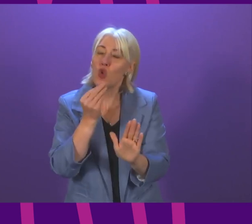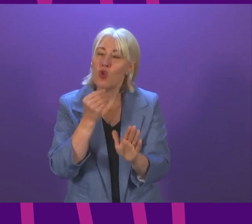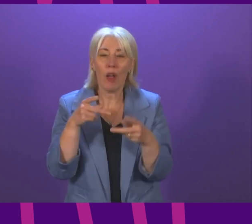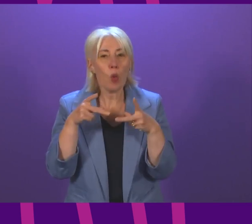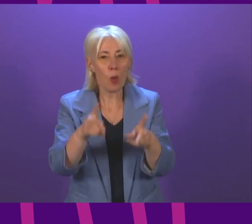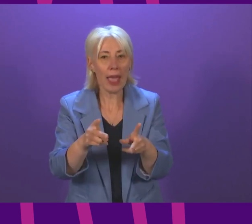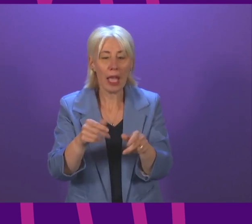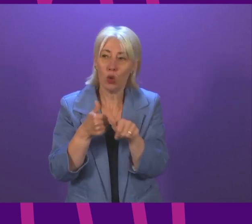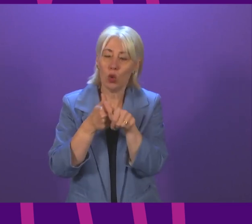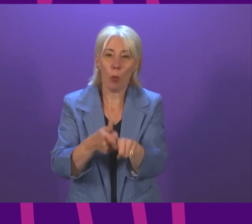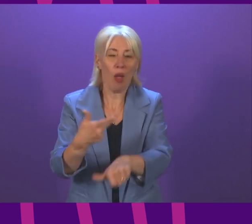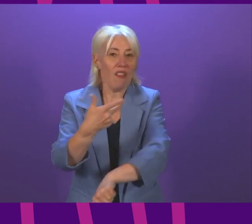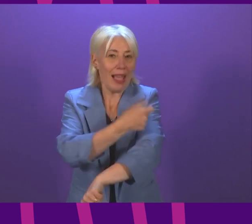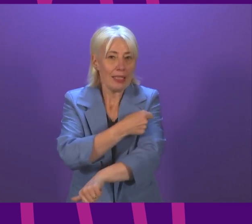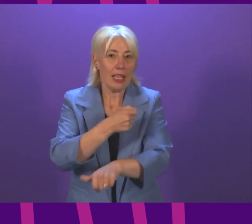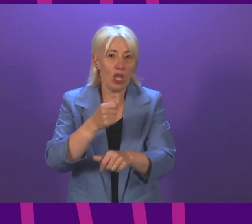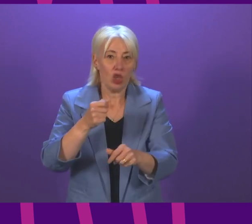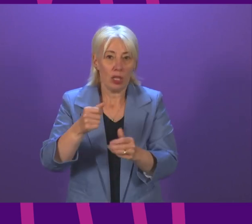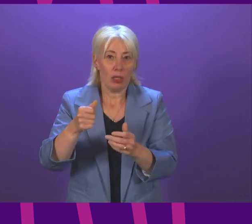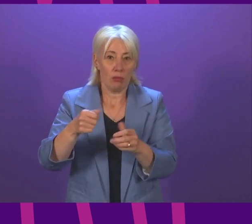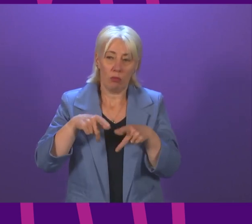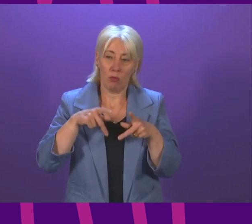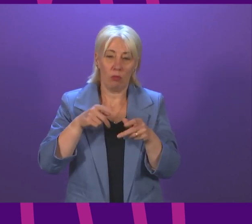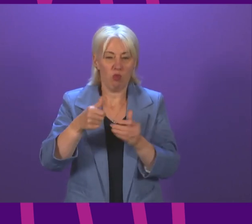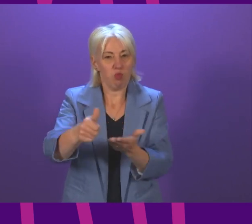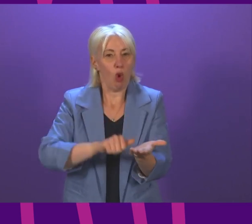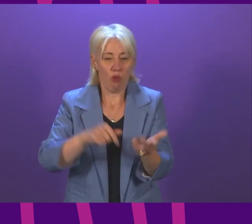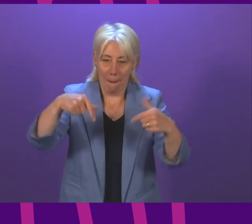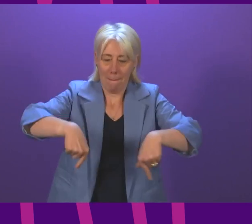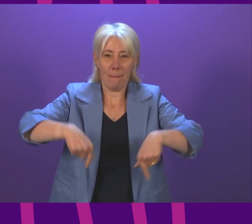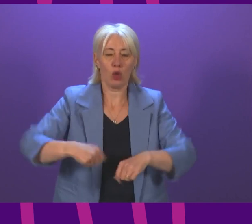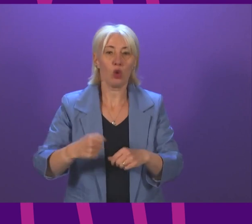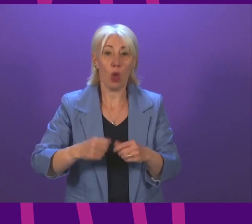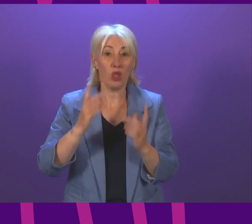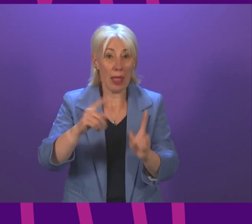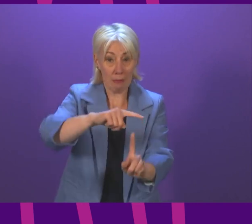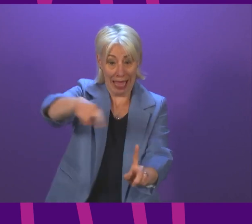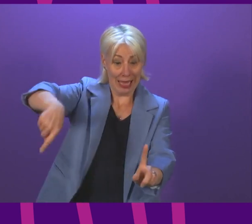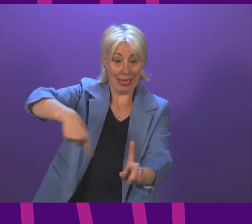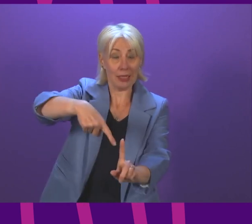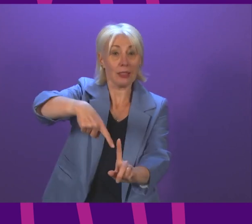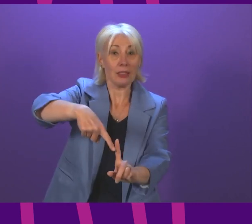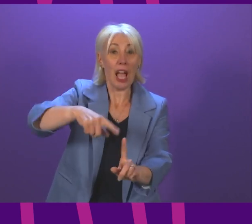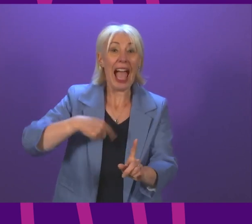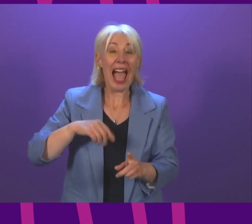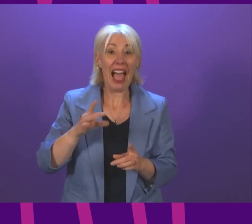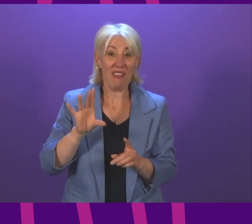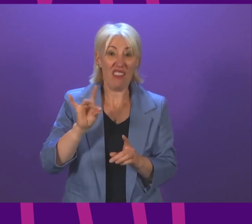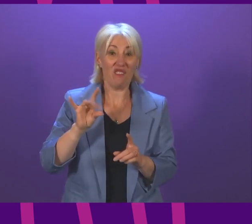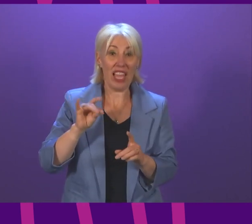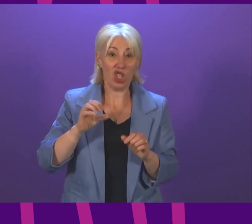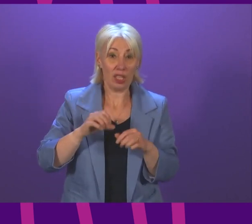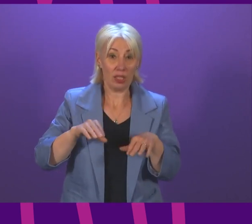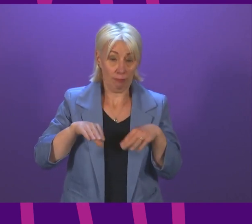support the vaccination programme in Scotland. So that takes us back to the heart of this matter. We have an infectious virus